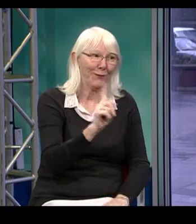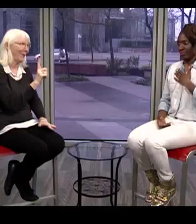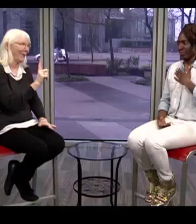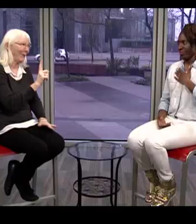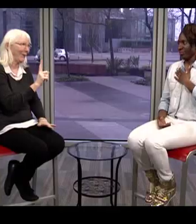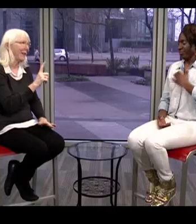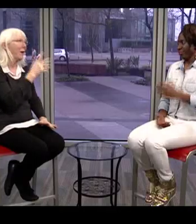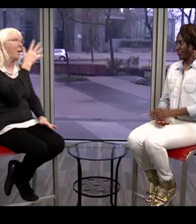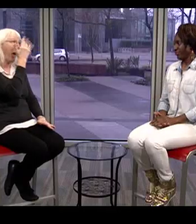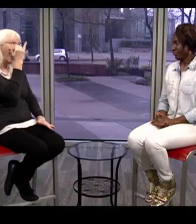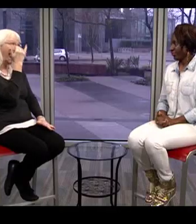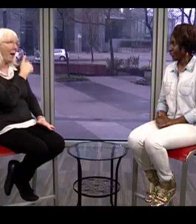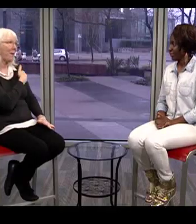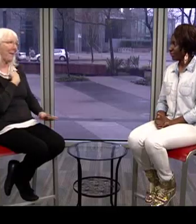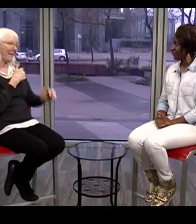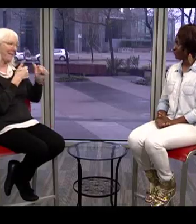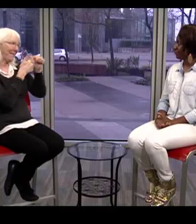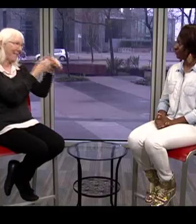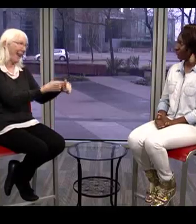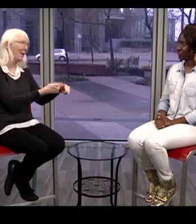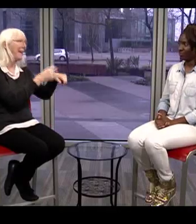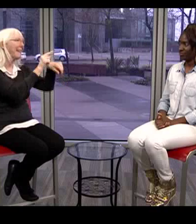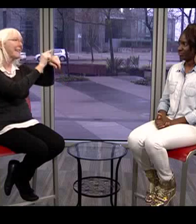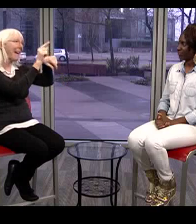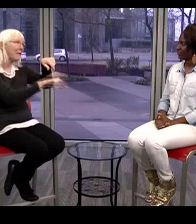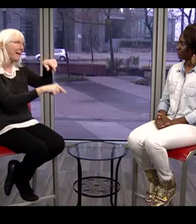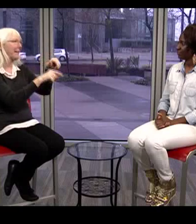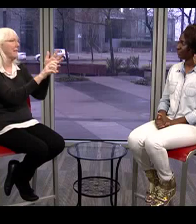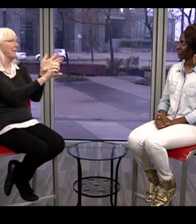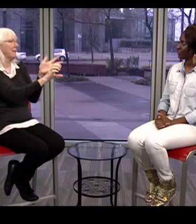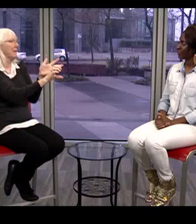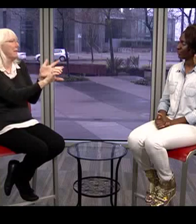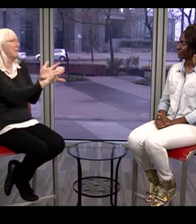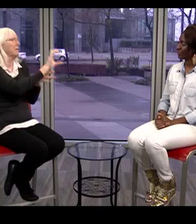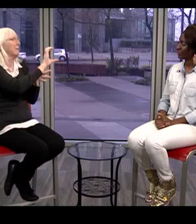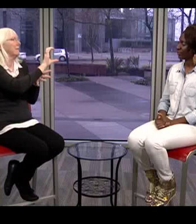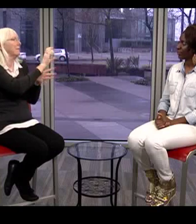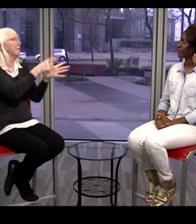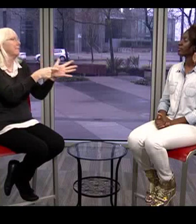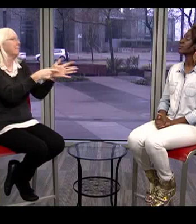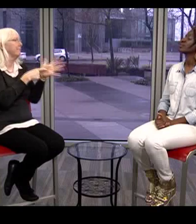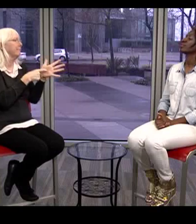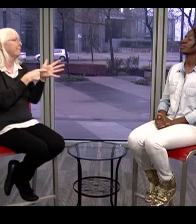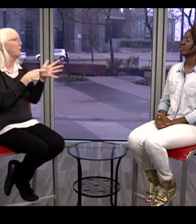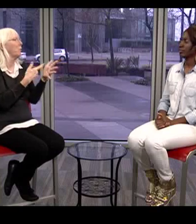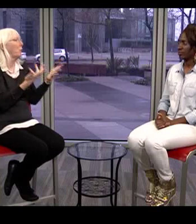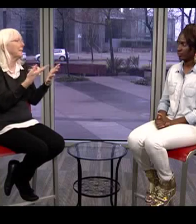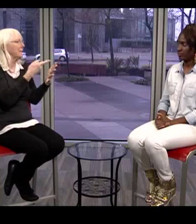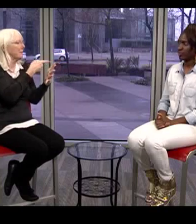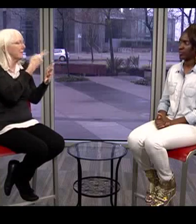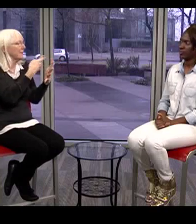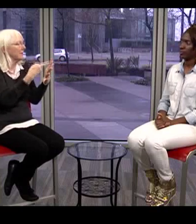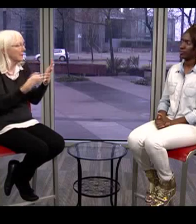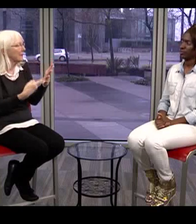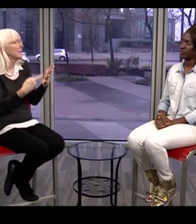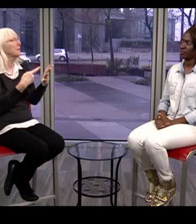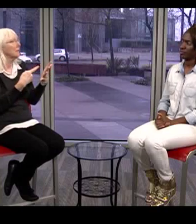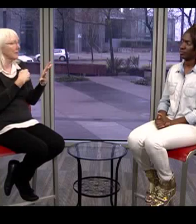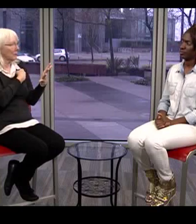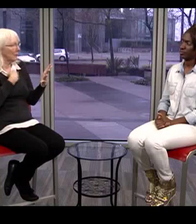We don't have unqualified interpreters. What we do is we actually have a mandate from the government that requires that we actually